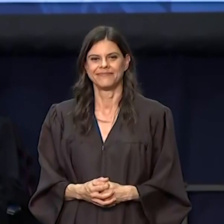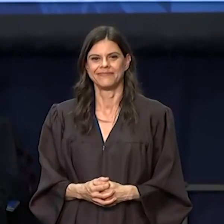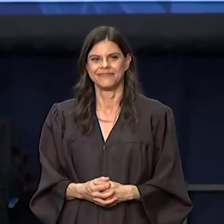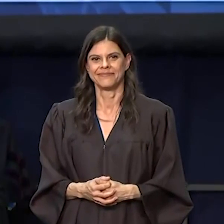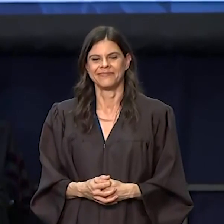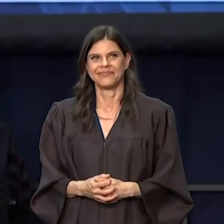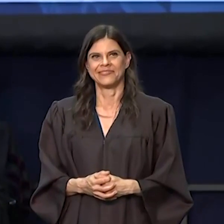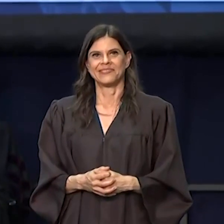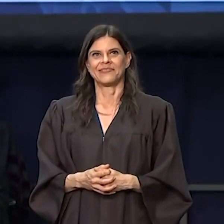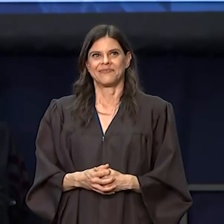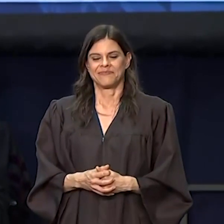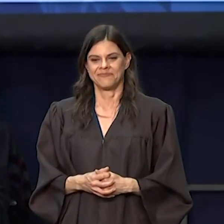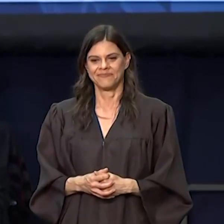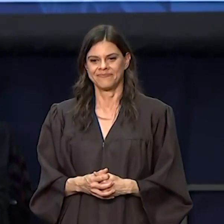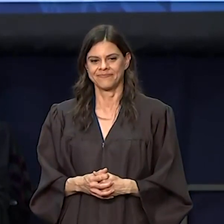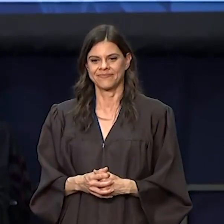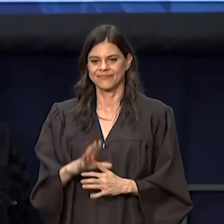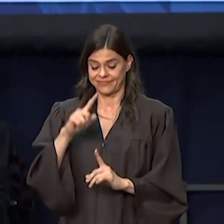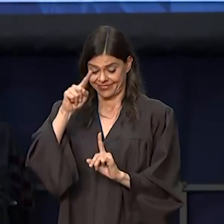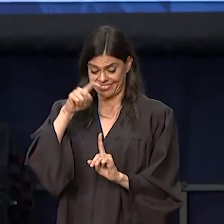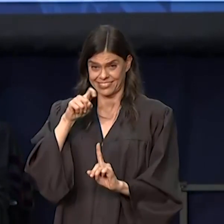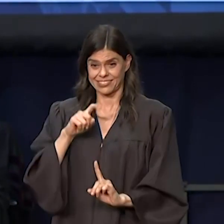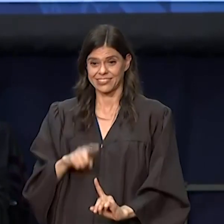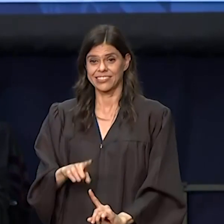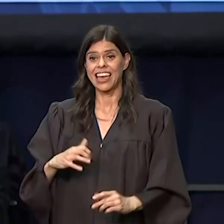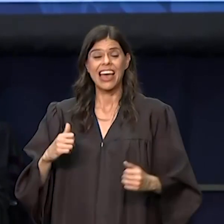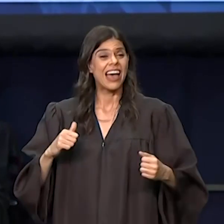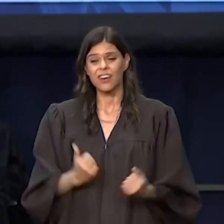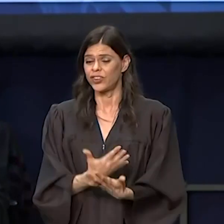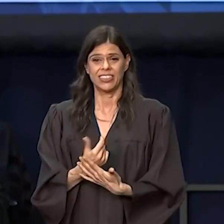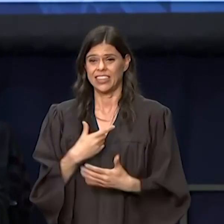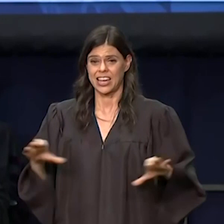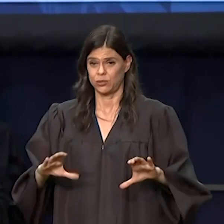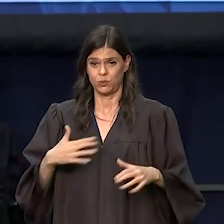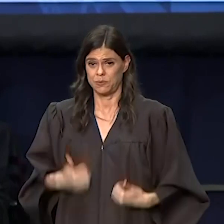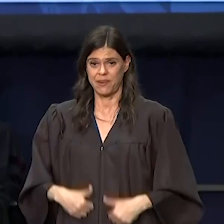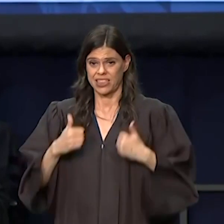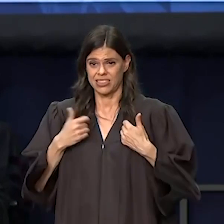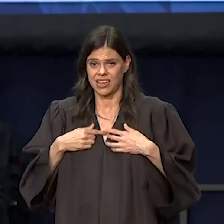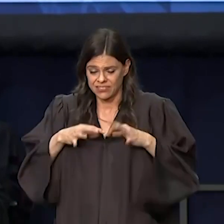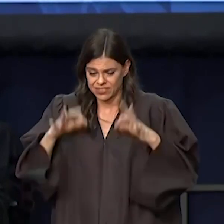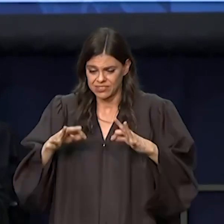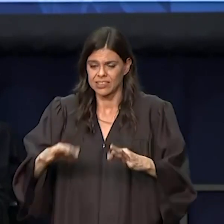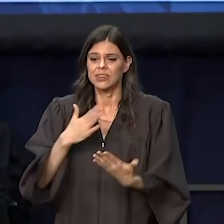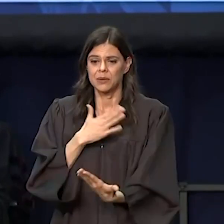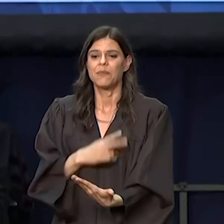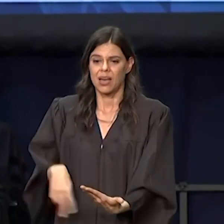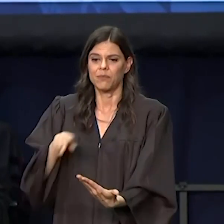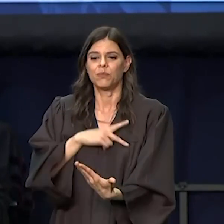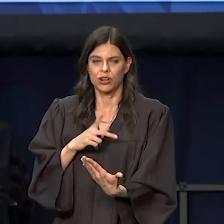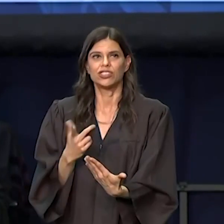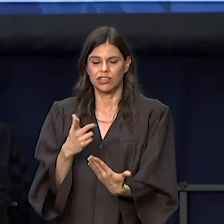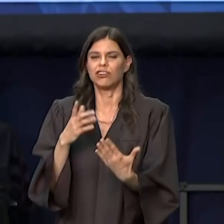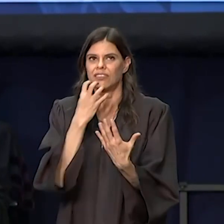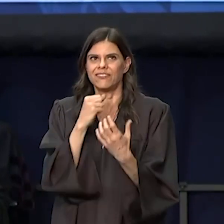Put simply, my values are the driving force behind everything I do, and they're at the heart